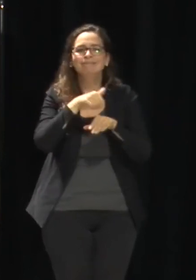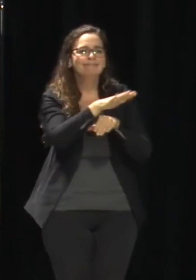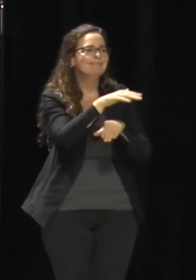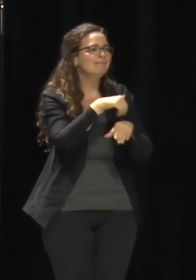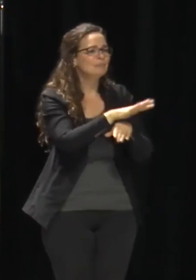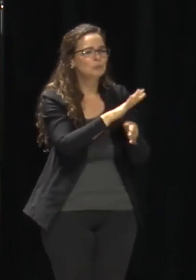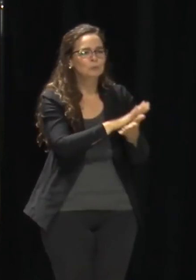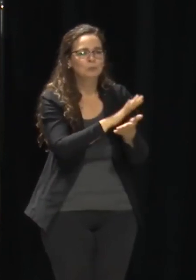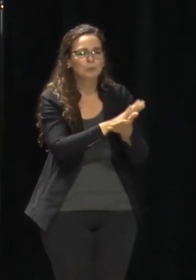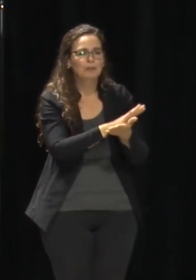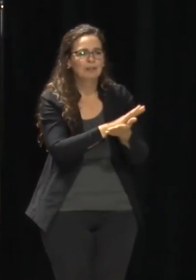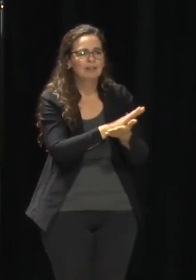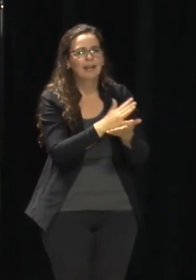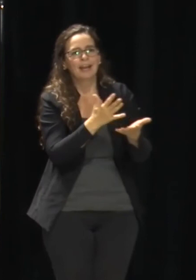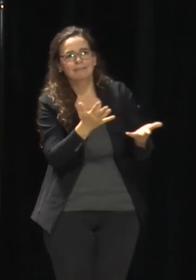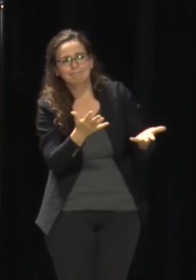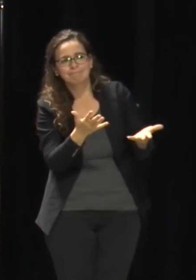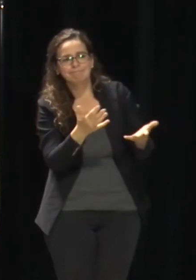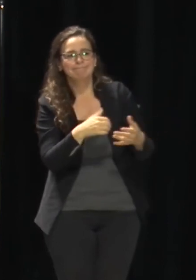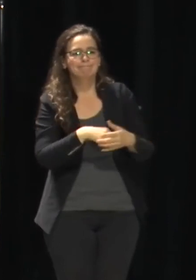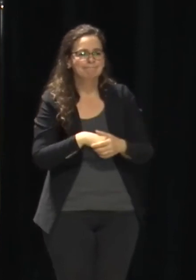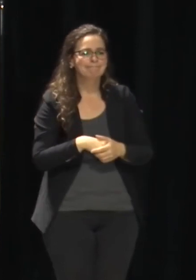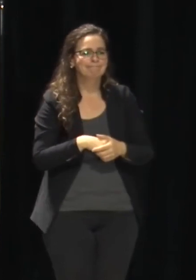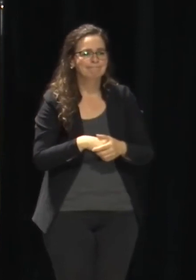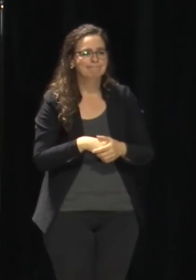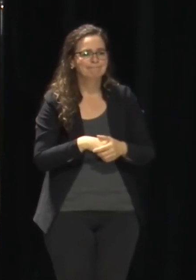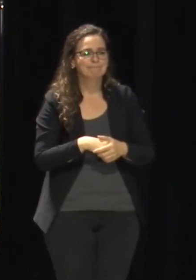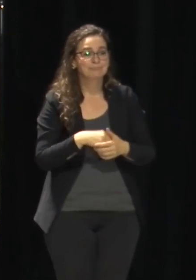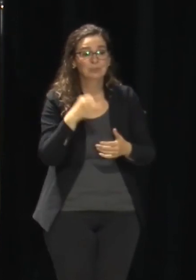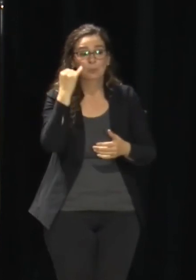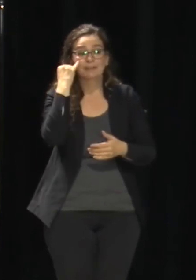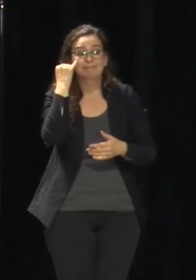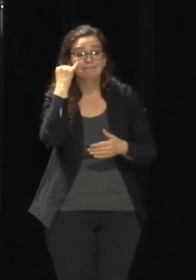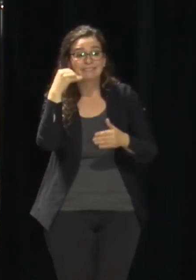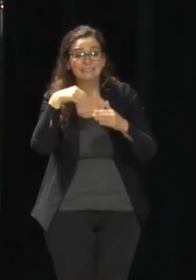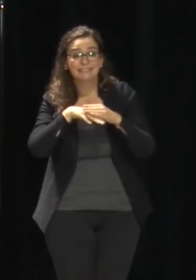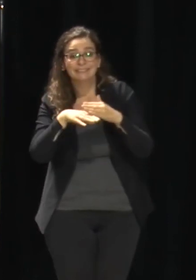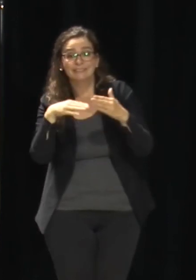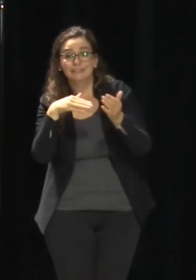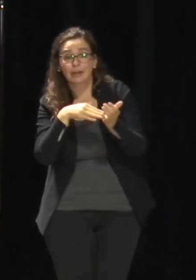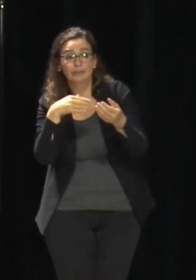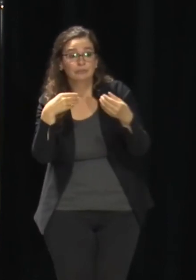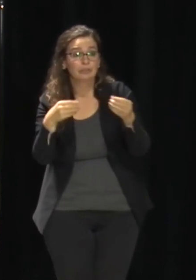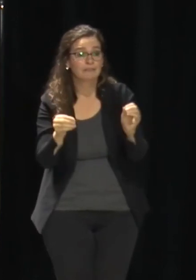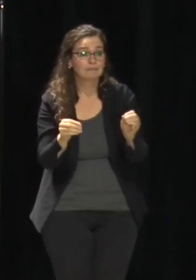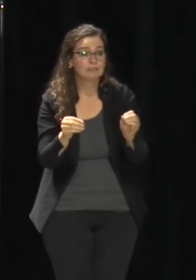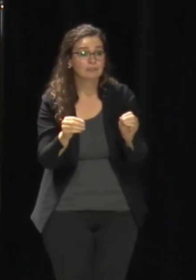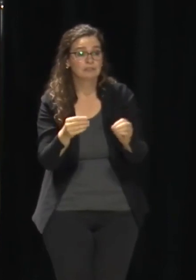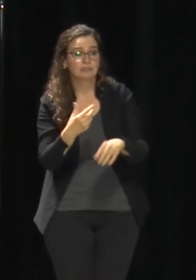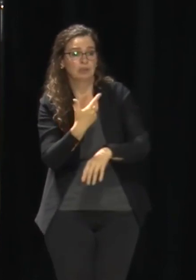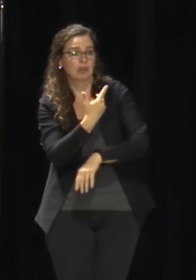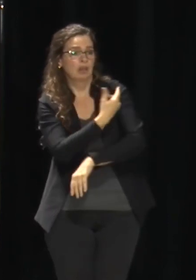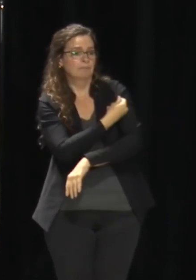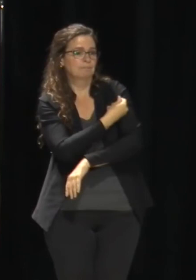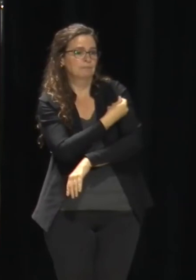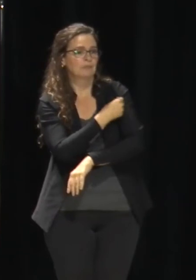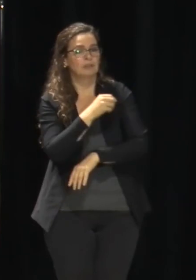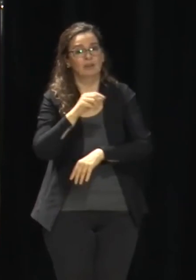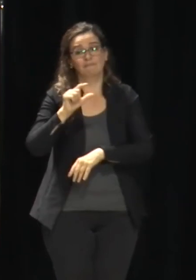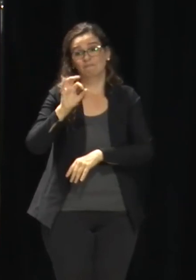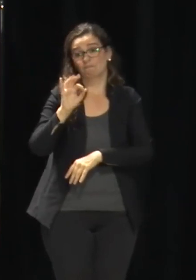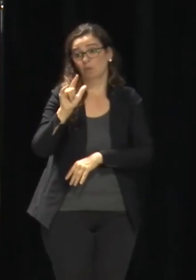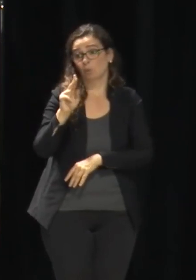going in to the doctor's office and getting a flu shot. You know, there's a chance that testing will happen.